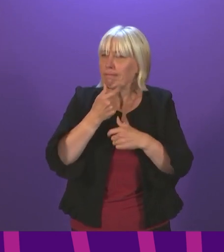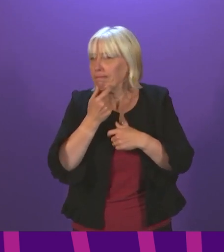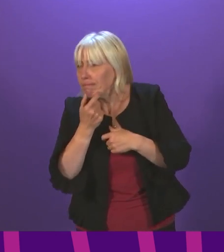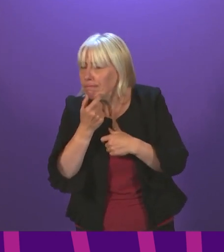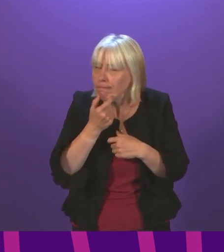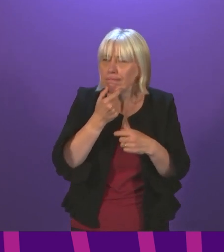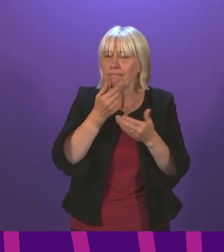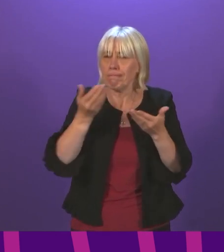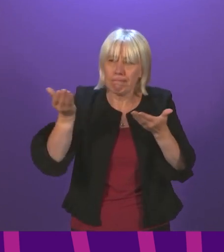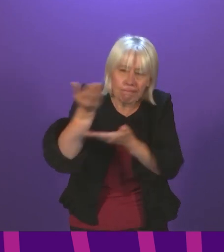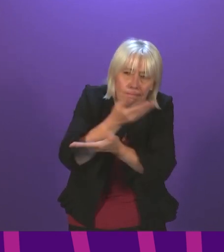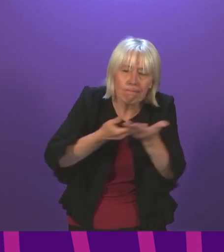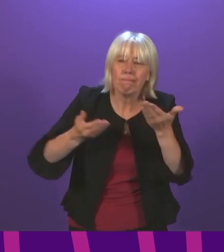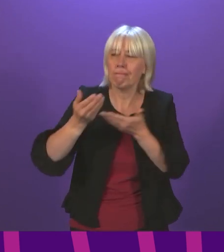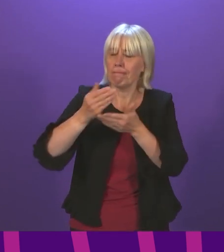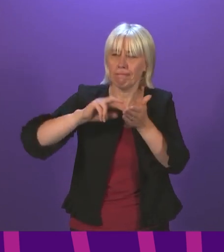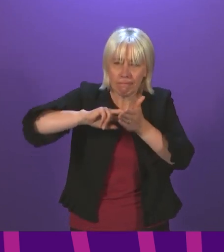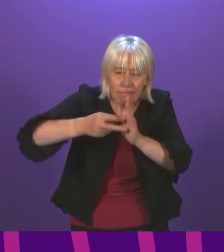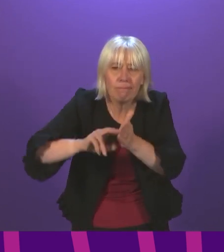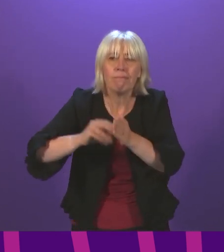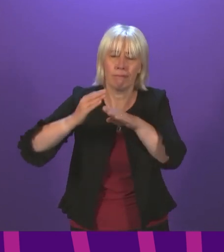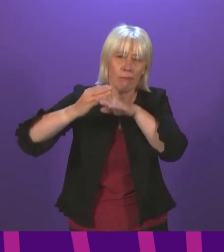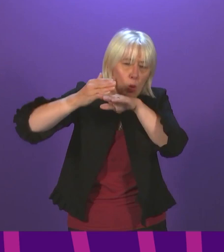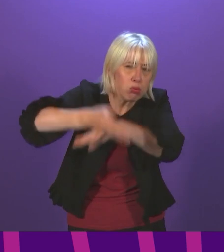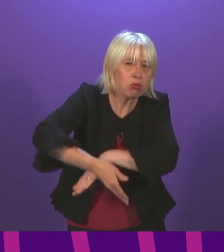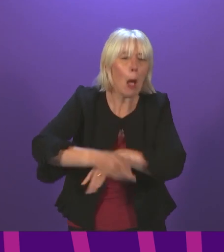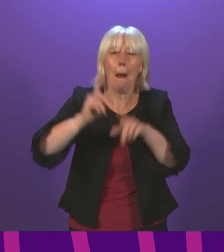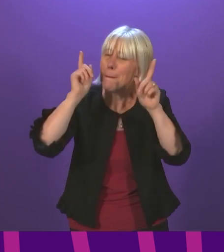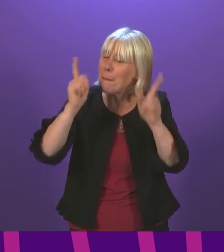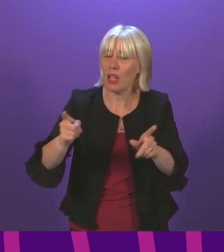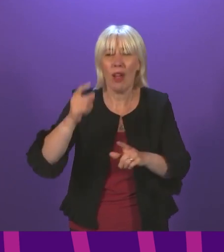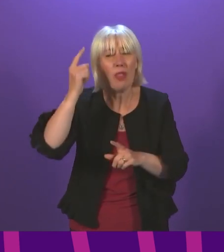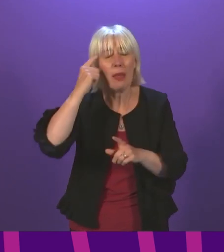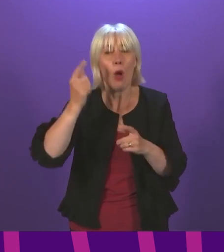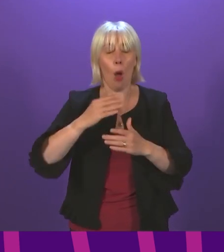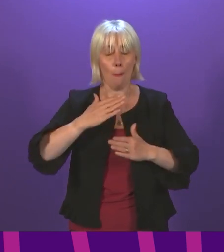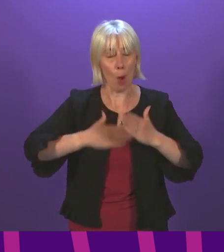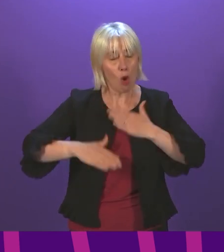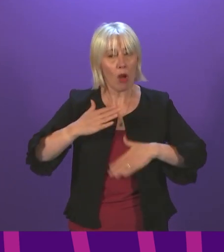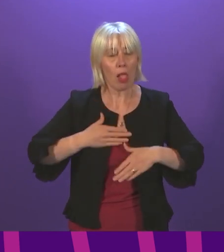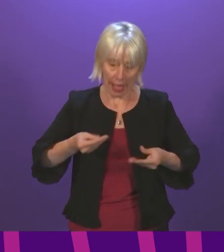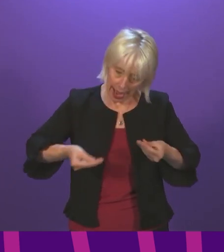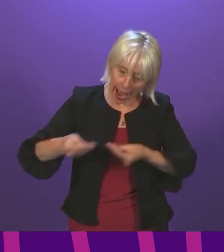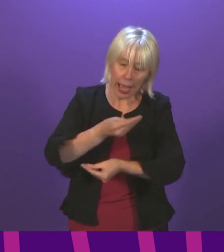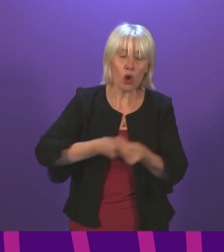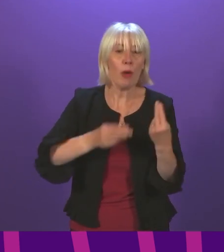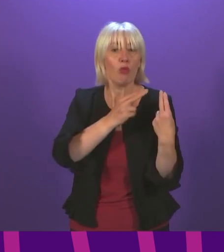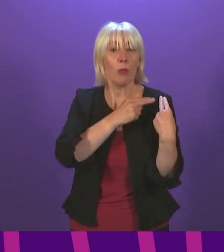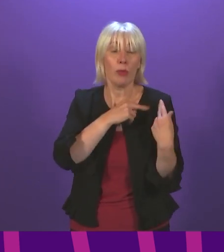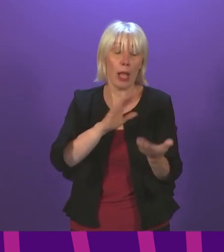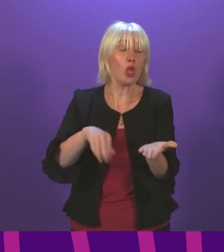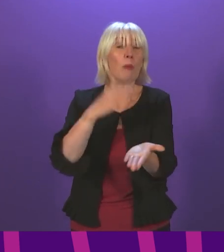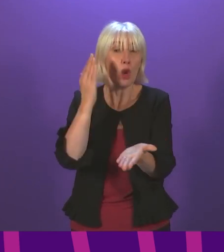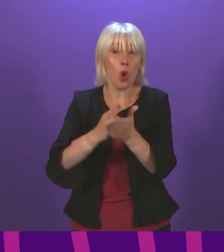a very careful amount of work. But we cannot escape the moral and economic responsibility we have to make the transition